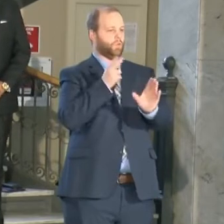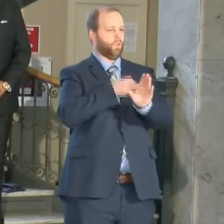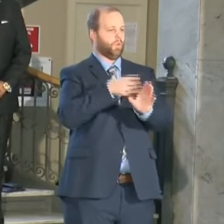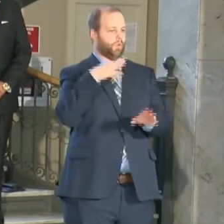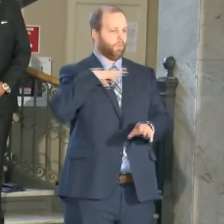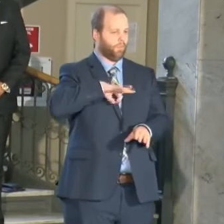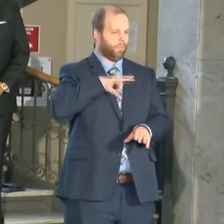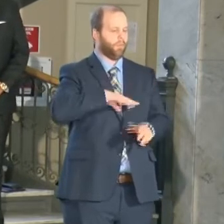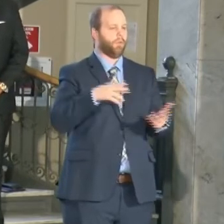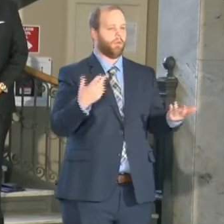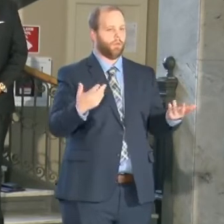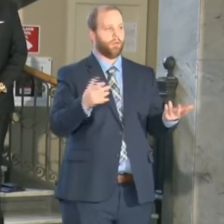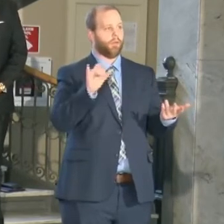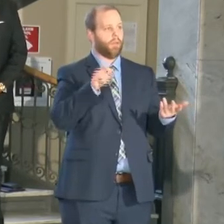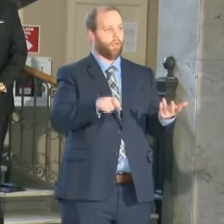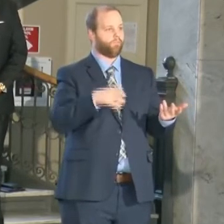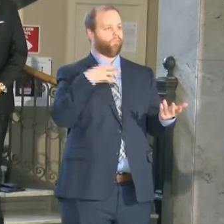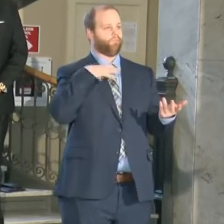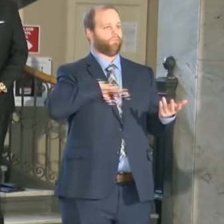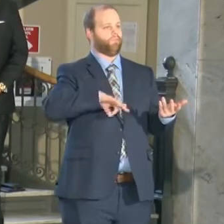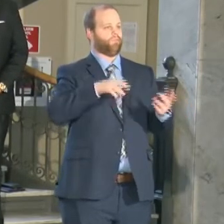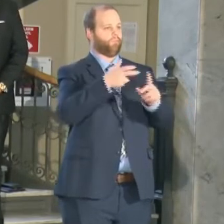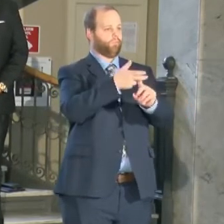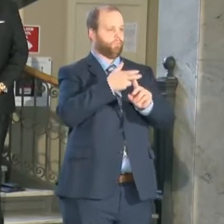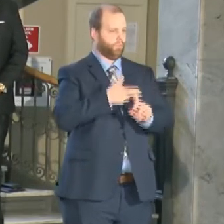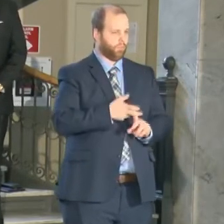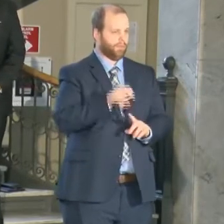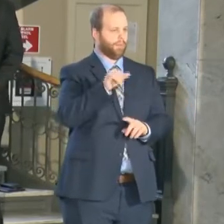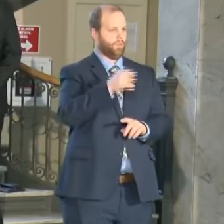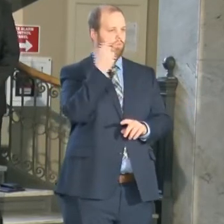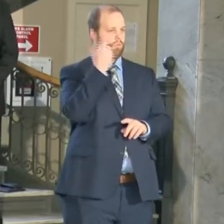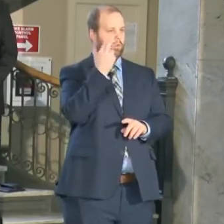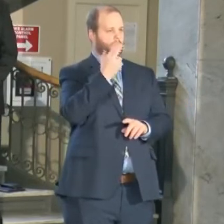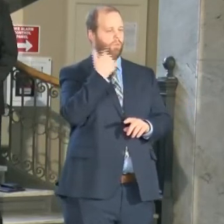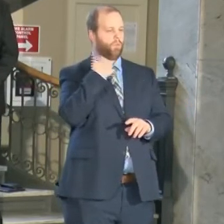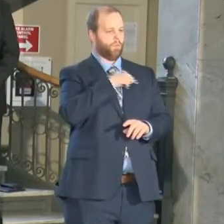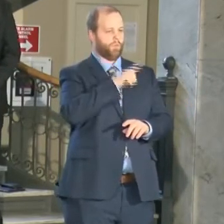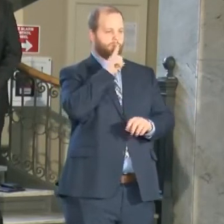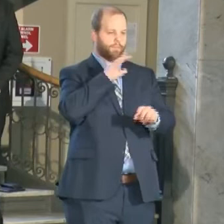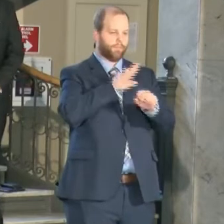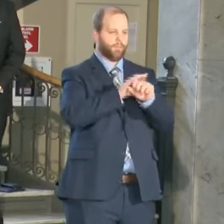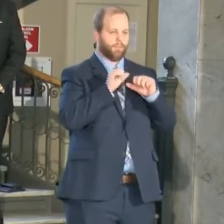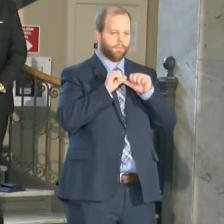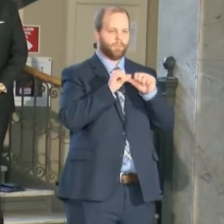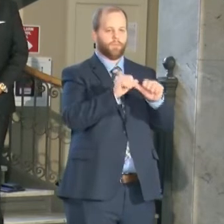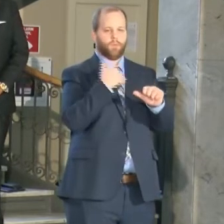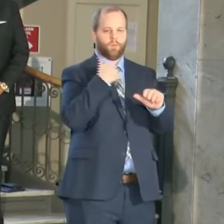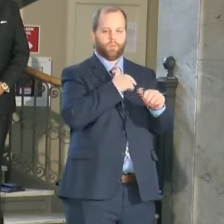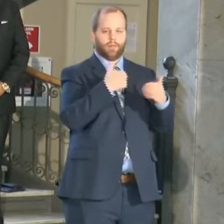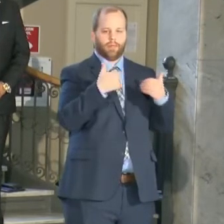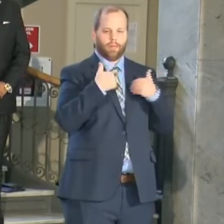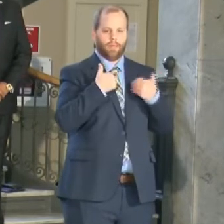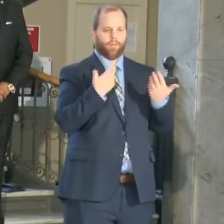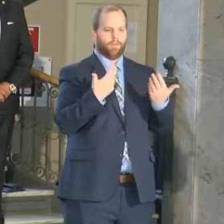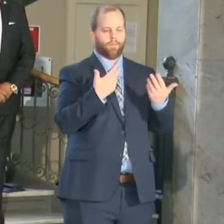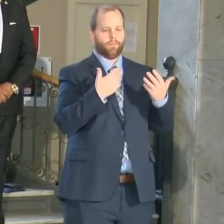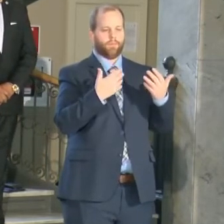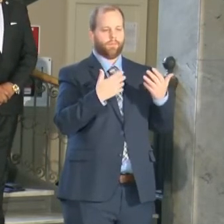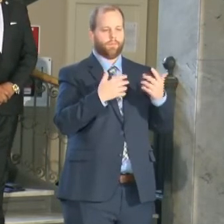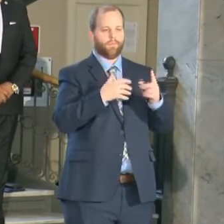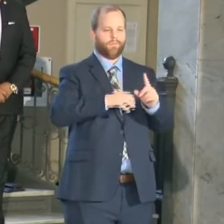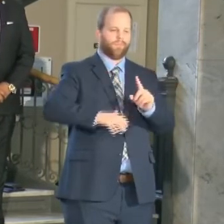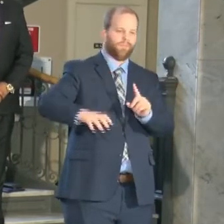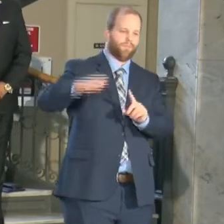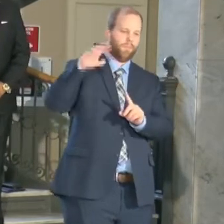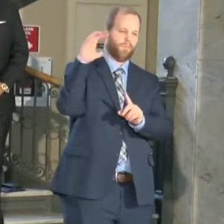been very helpful in our recruitment efforts and that's the reason why we are continuing to ensure uh that we have uh optimal level of a police source